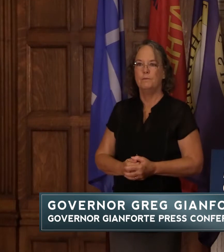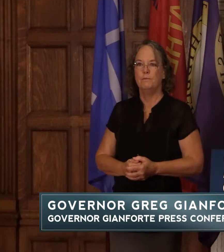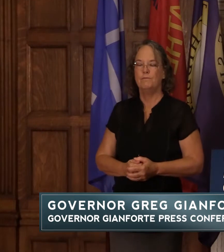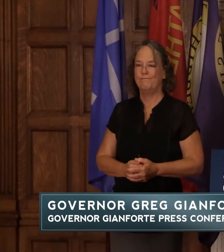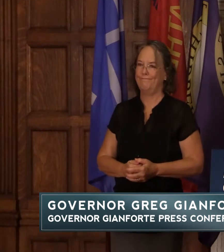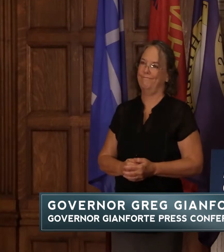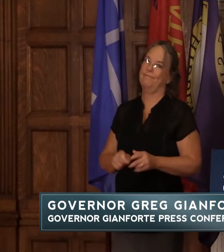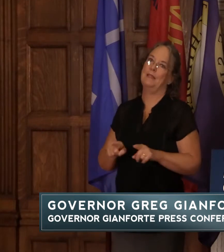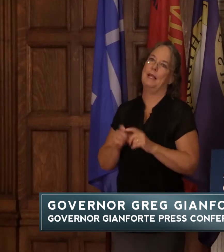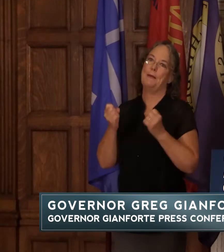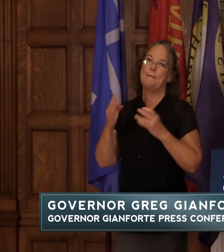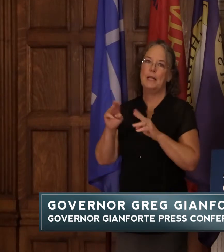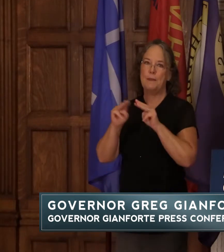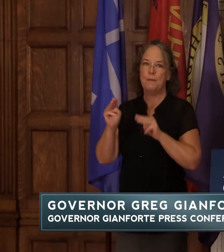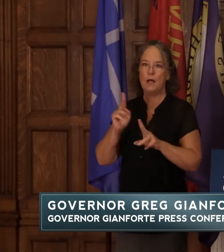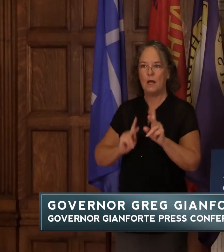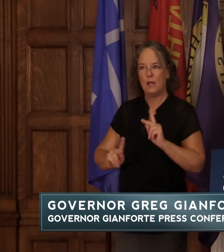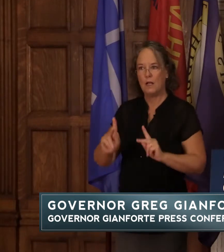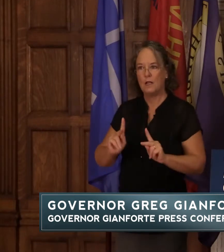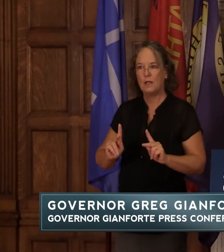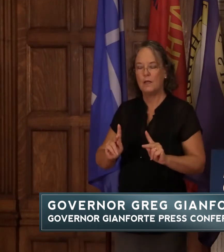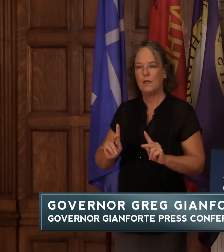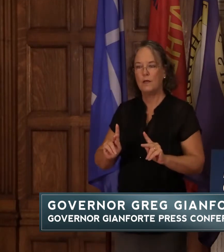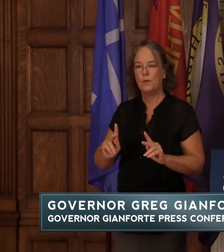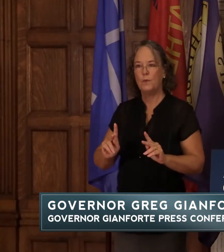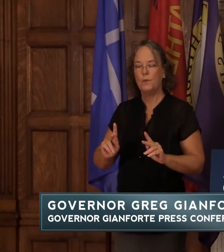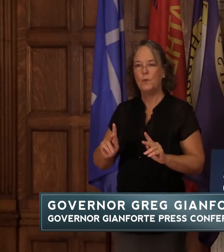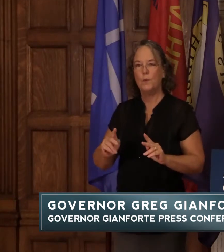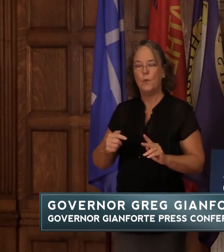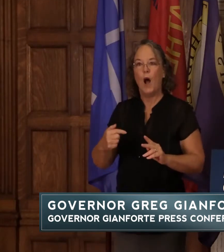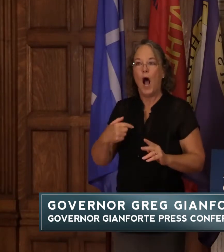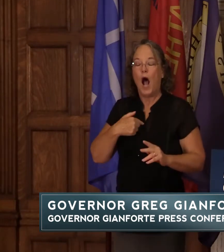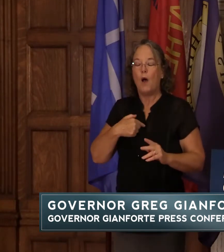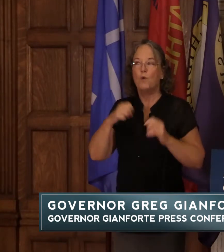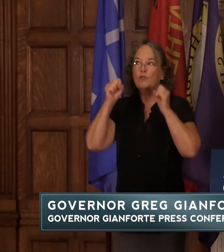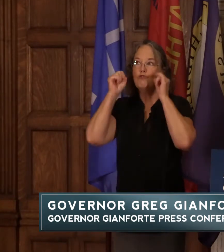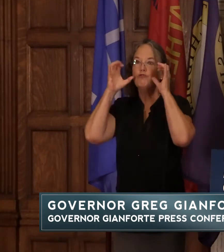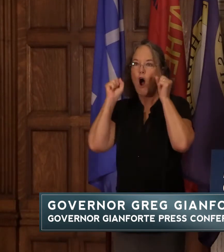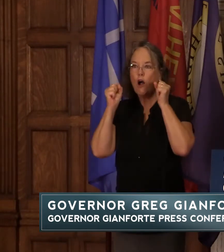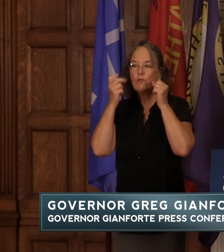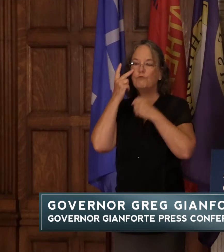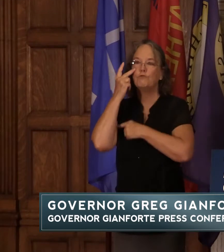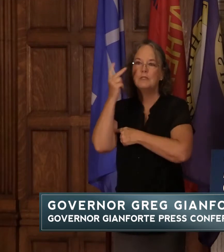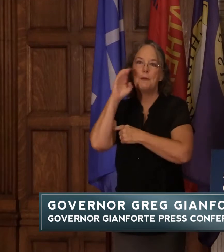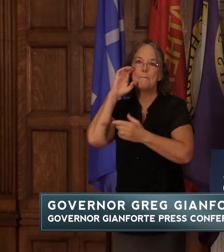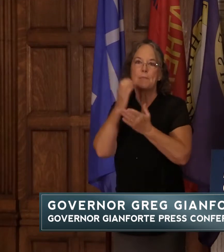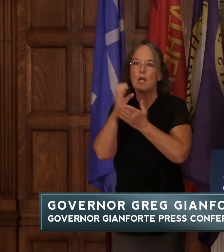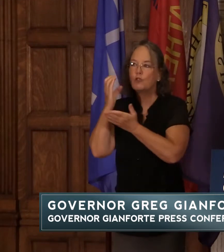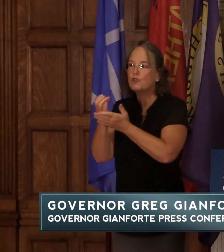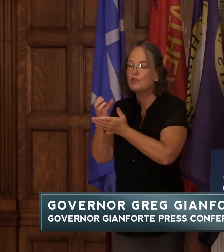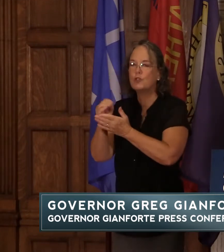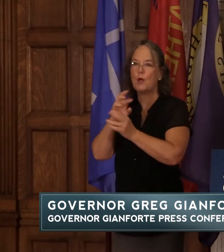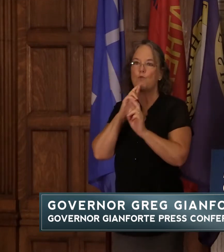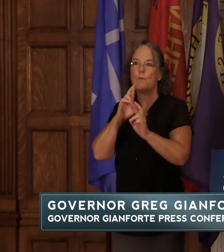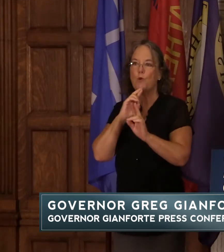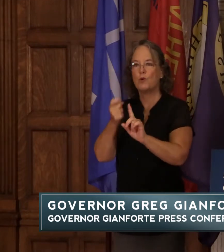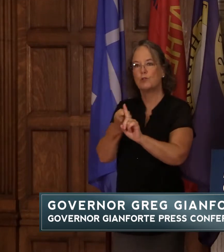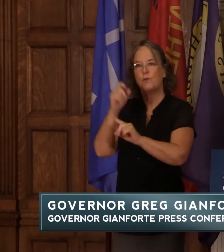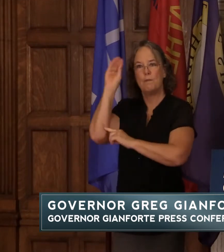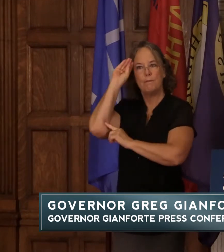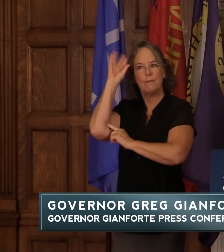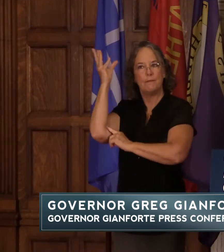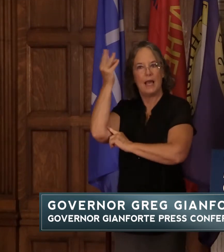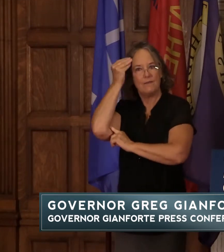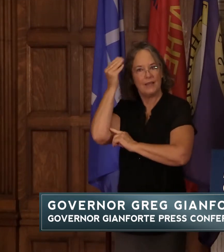like many montanans i've been shocked at the images and reports coming out of afghanistan